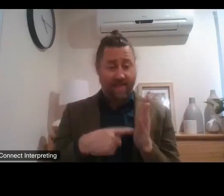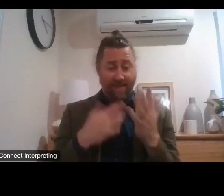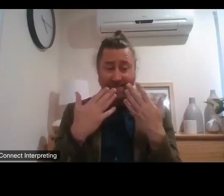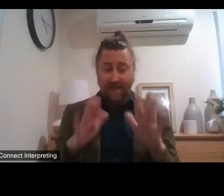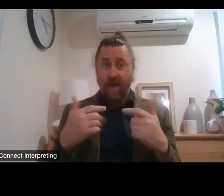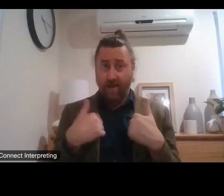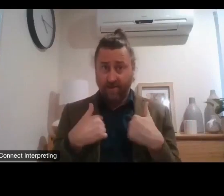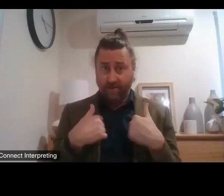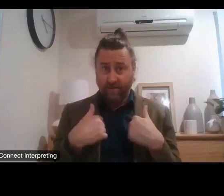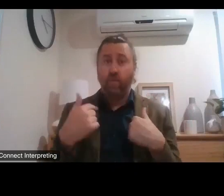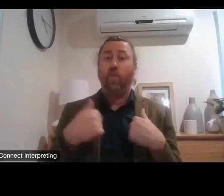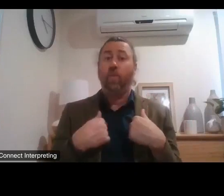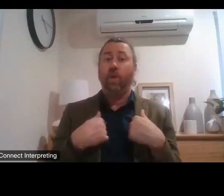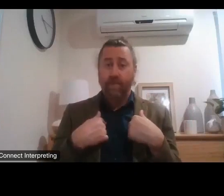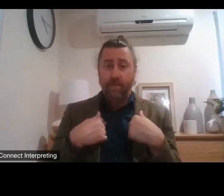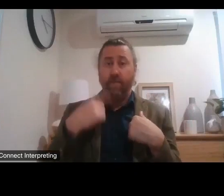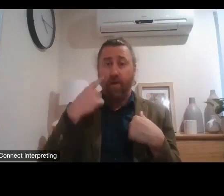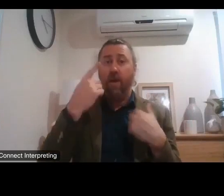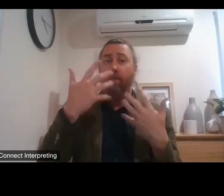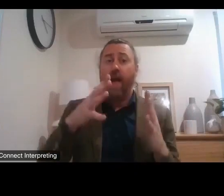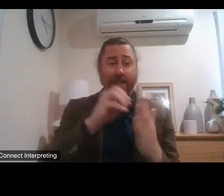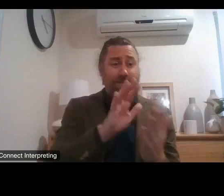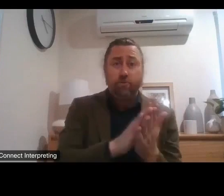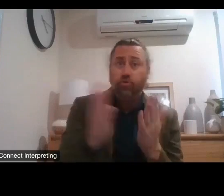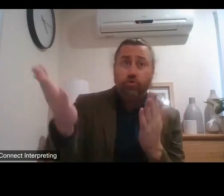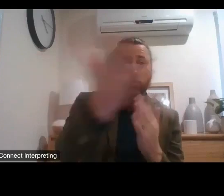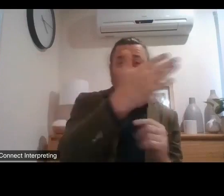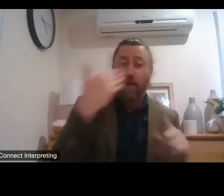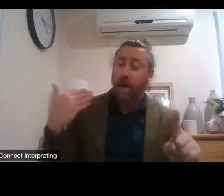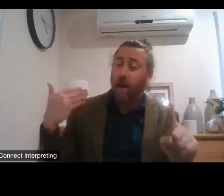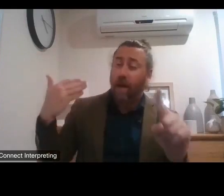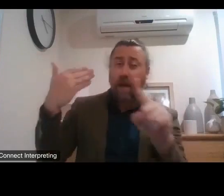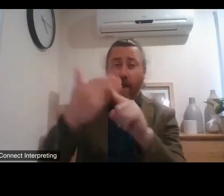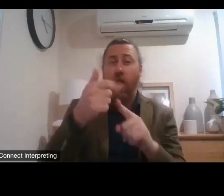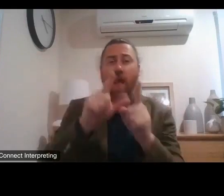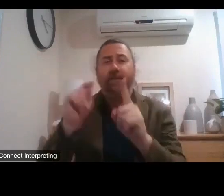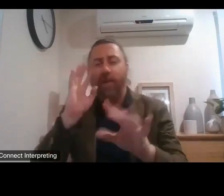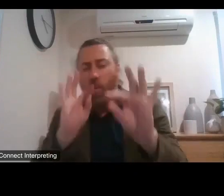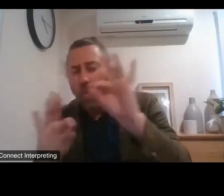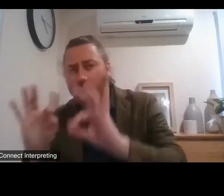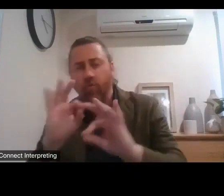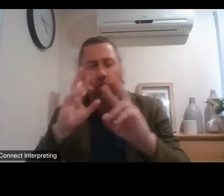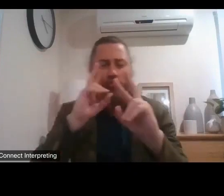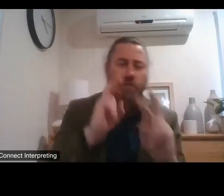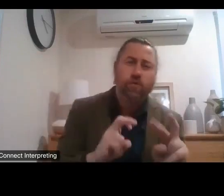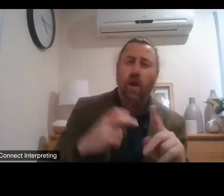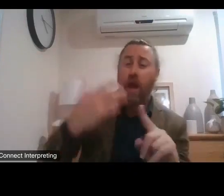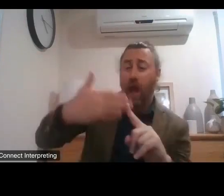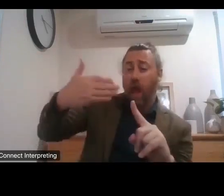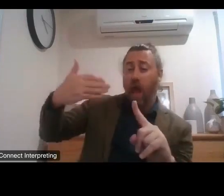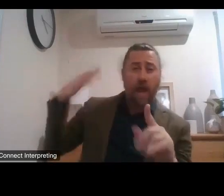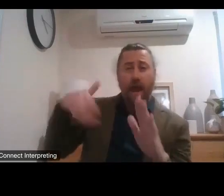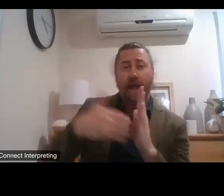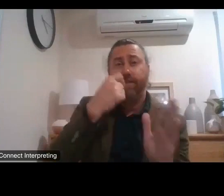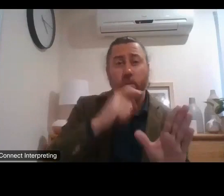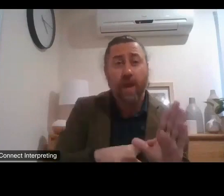are going to look at um all of the submissions that people have made to the various inquiries and consultations over the last few years